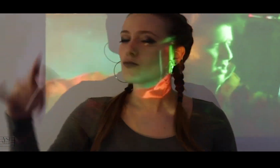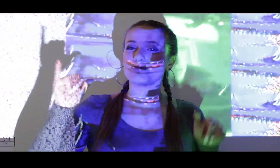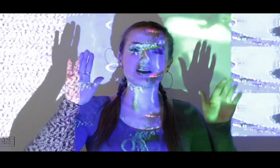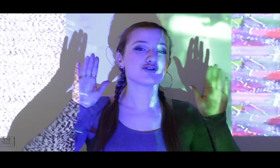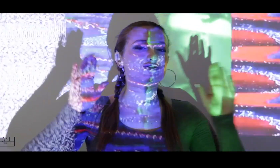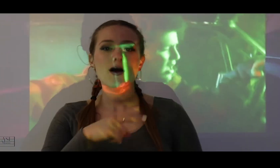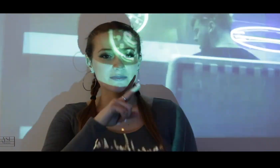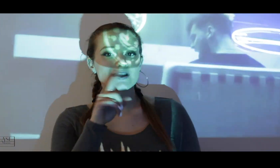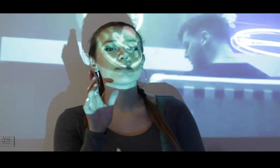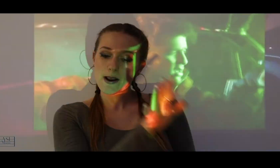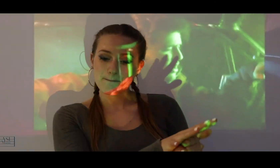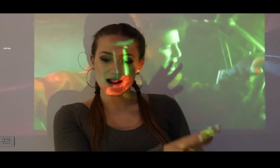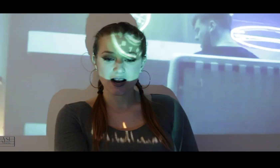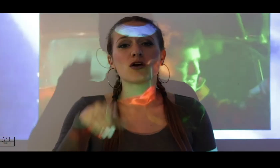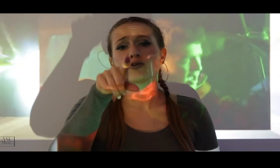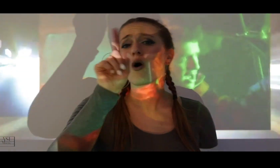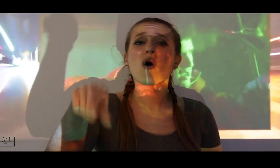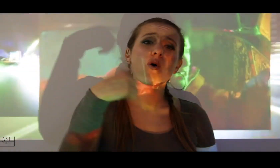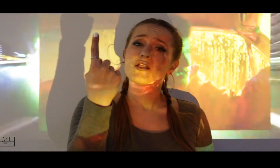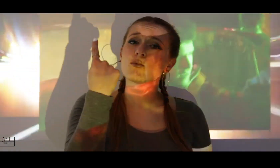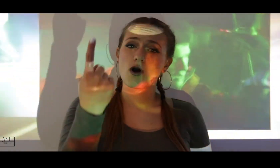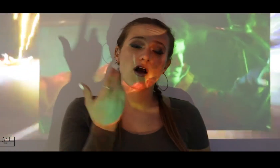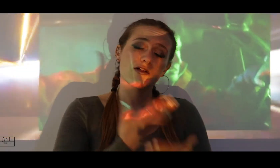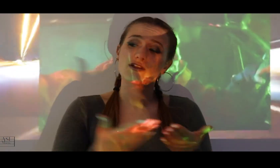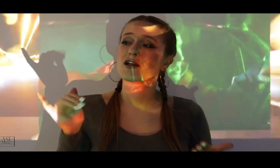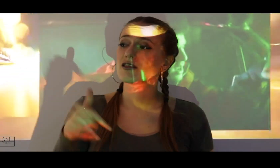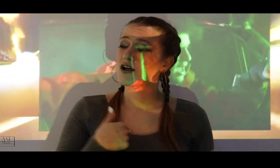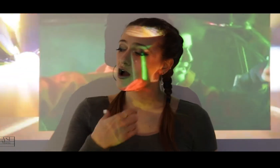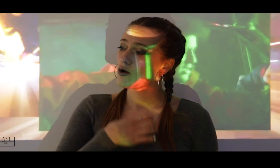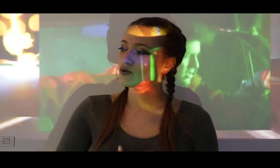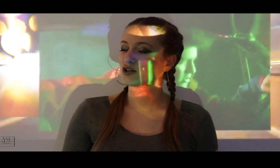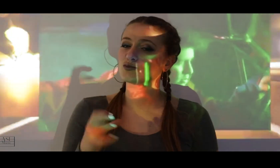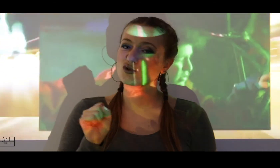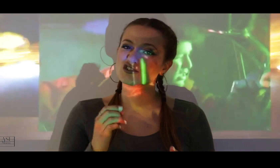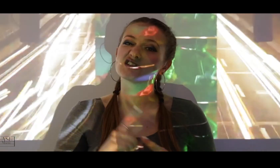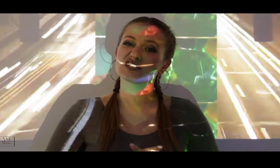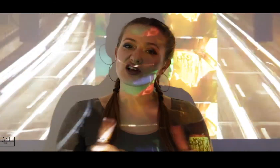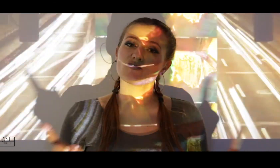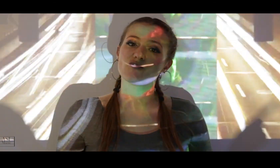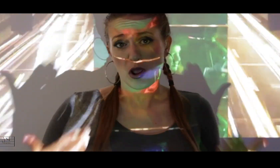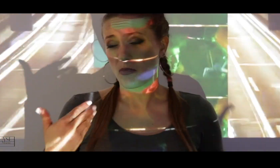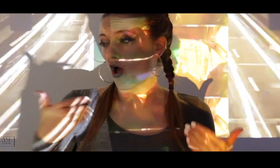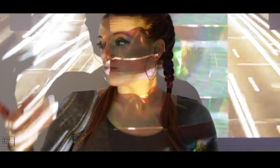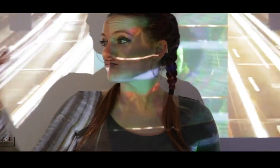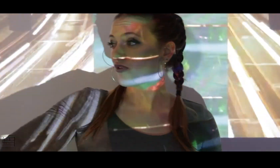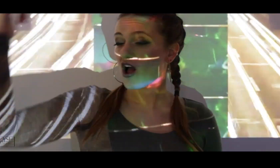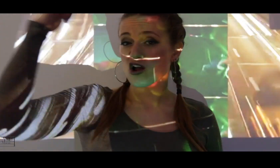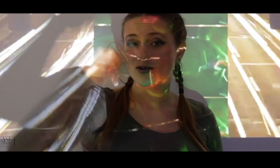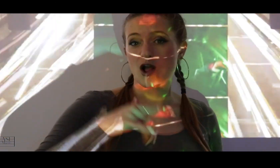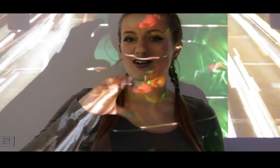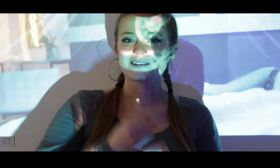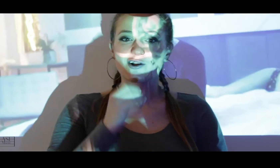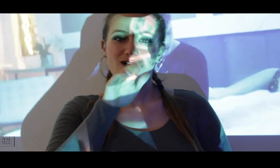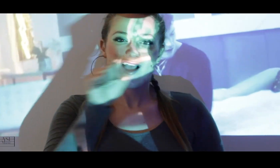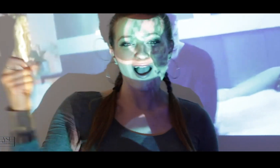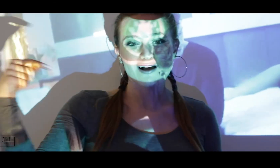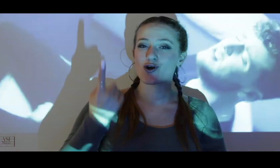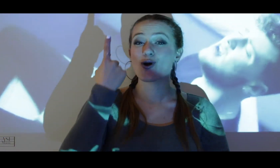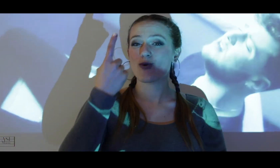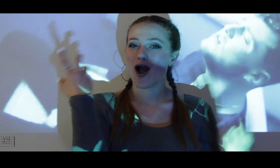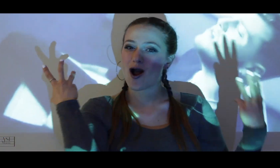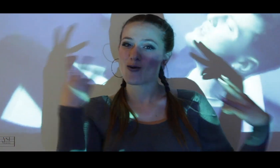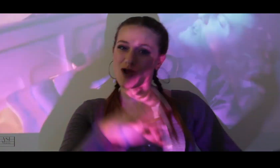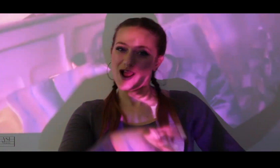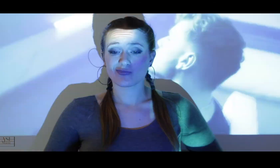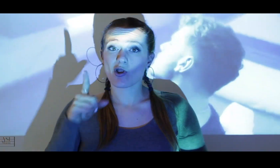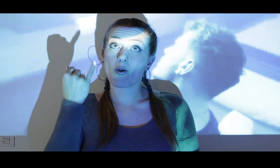Cali has been great, I'm committed You the only thing that makes me wish things were different I might fly you out, get your ass